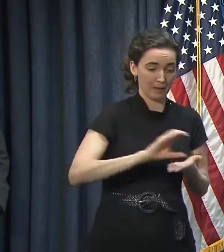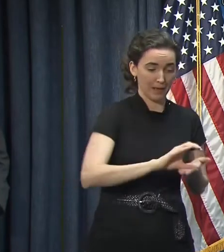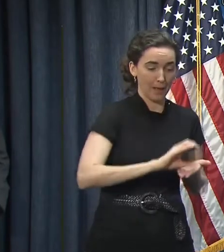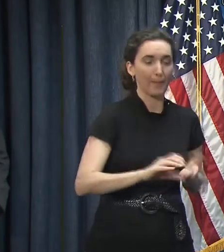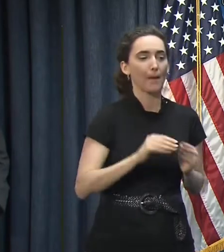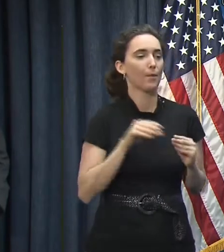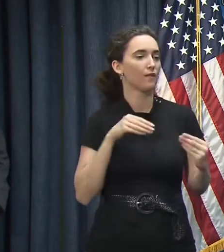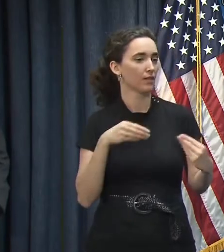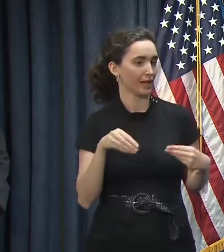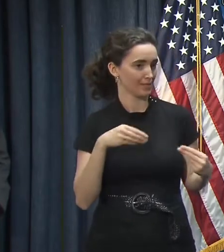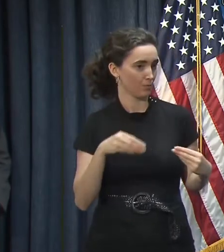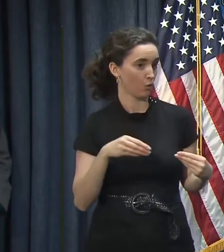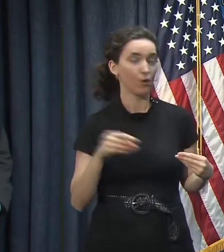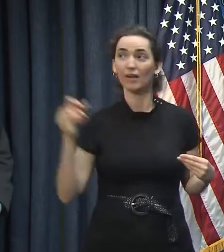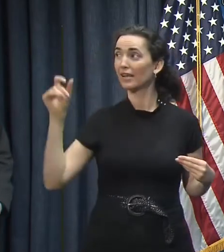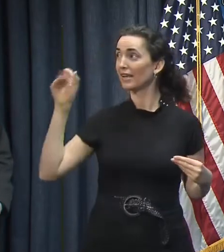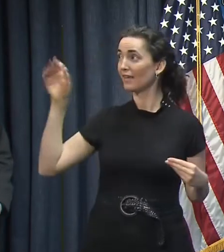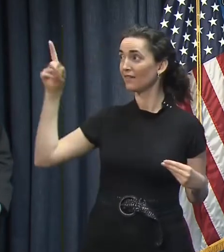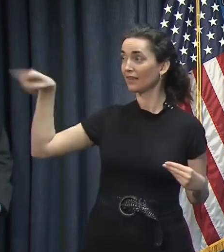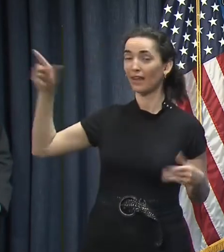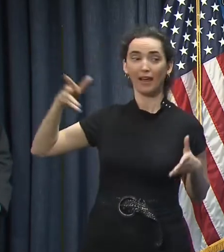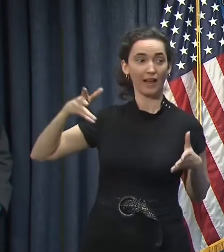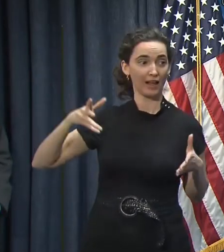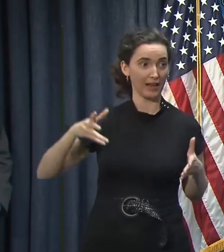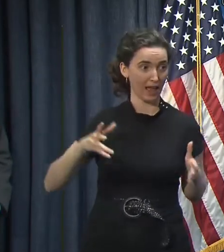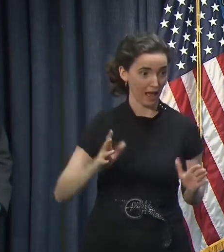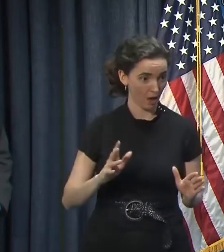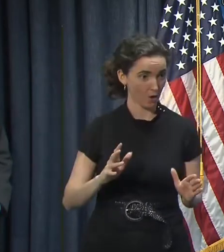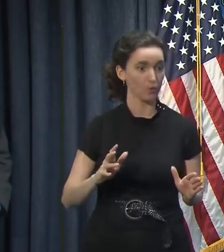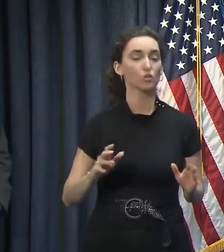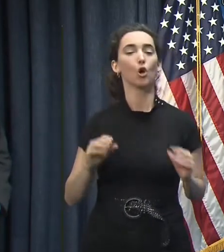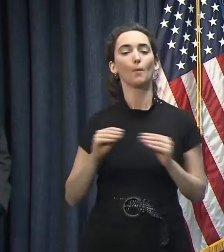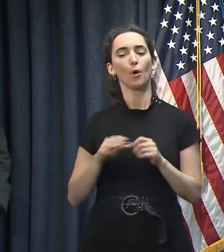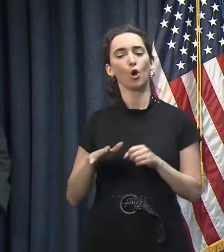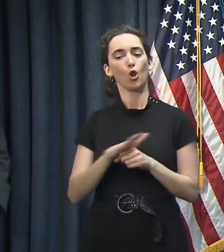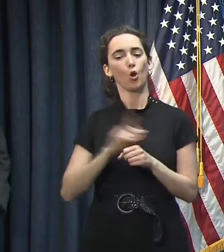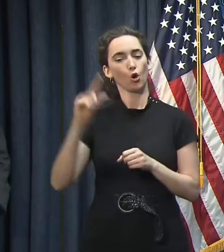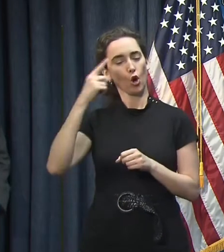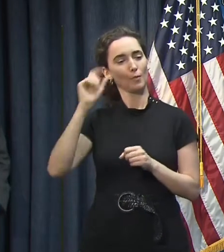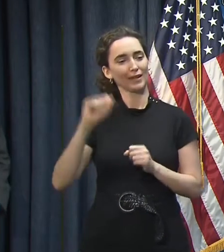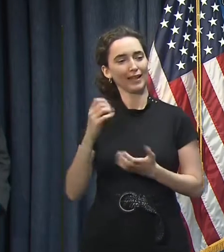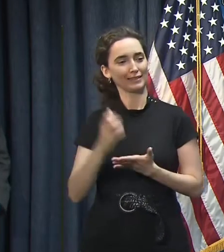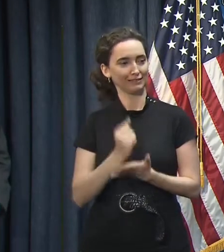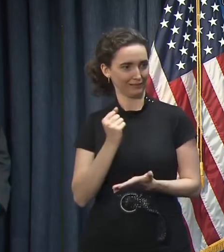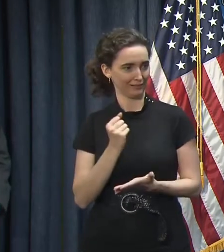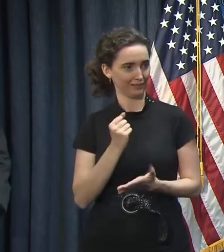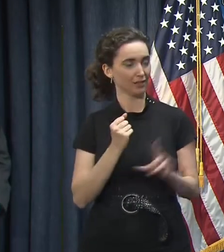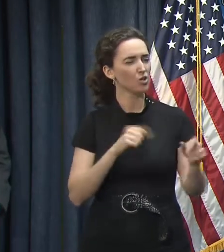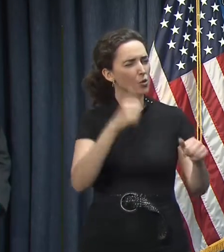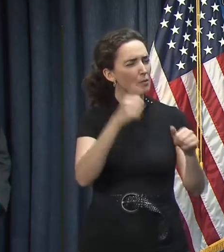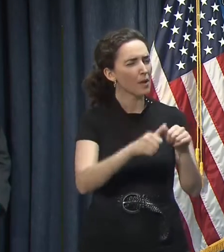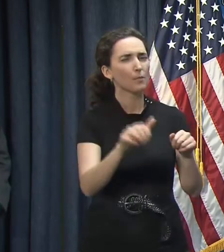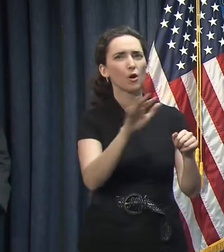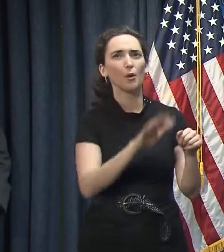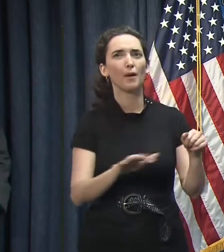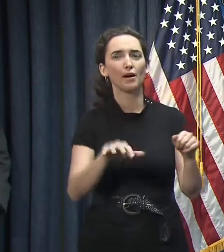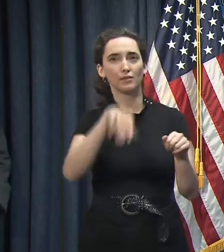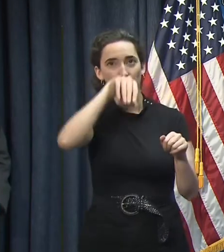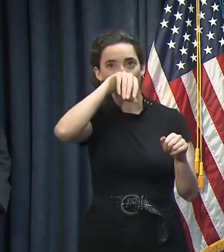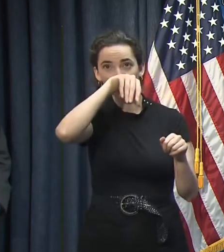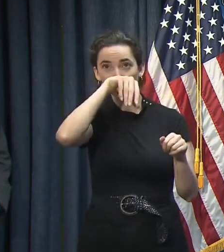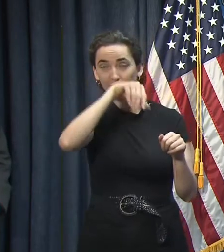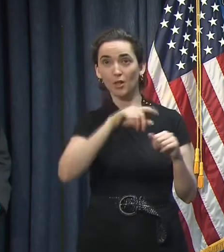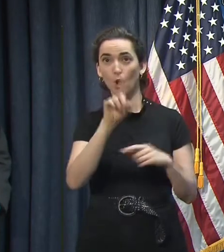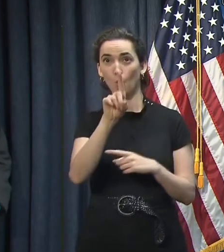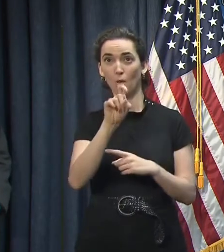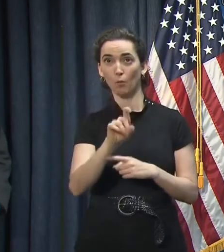that, then it's going to be something that more local governments can take advantage of. And as you will remember, 45% of the $1